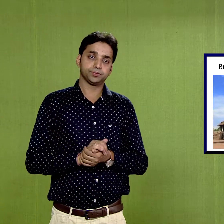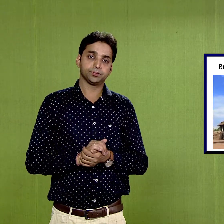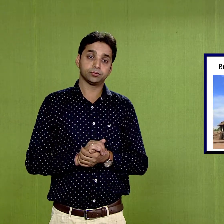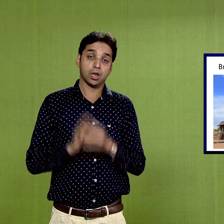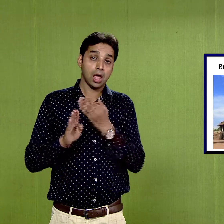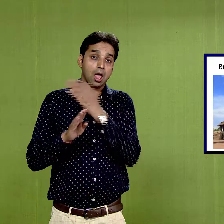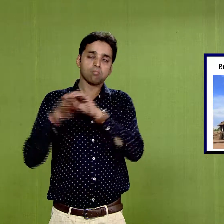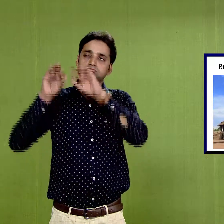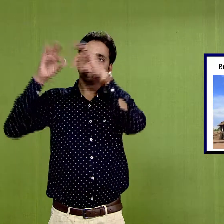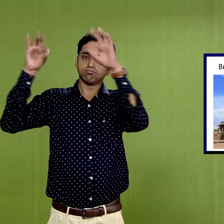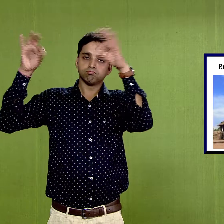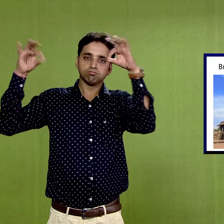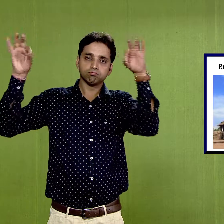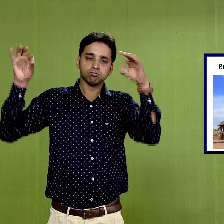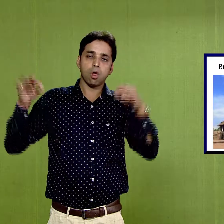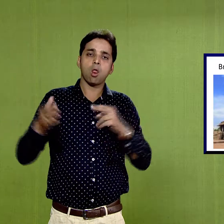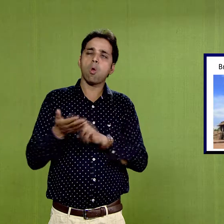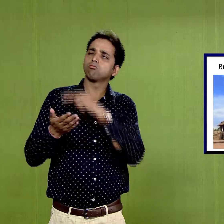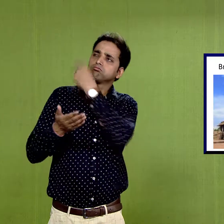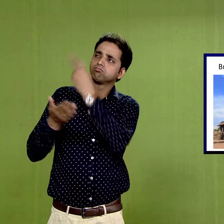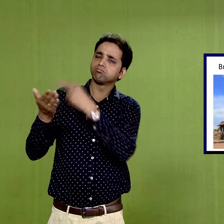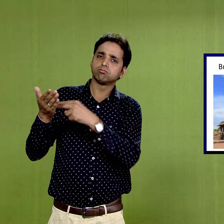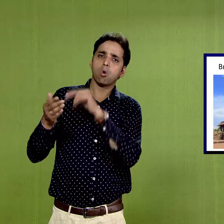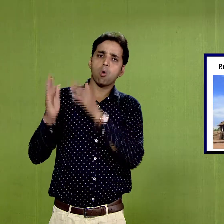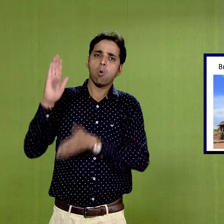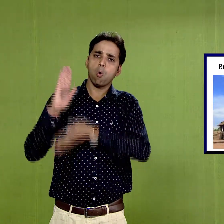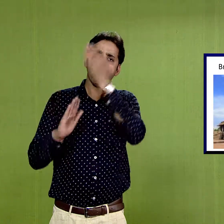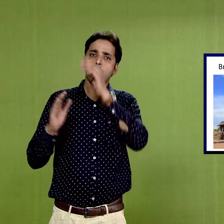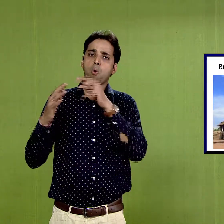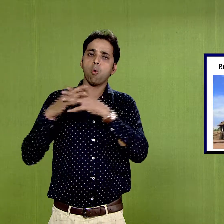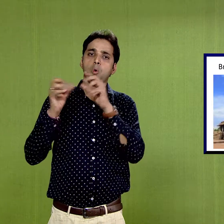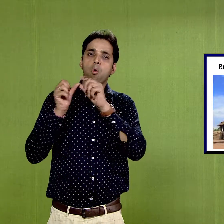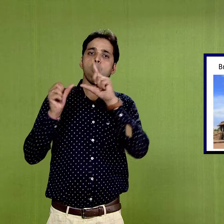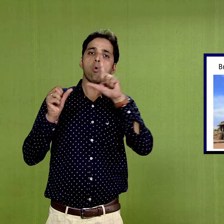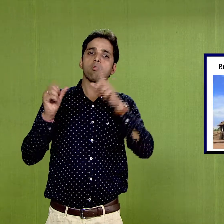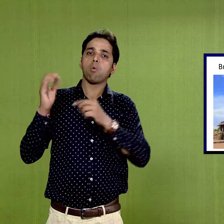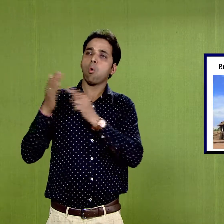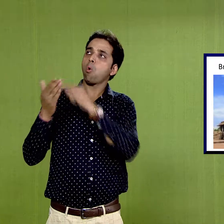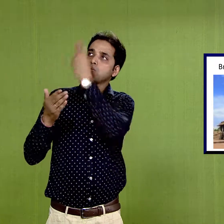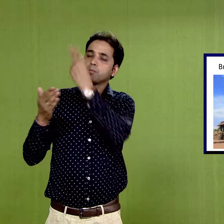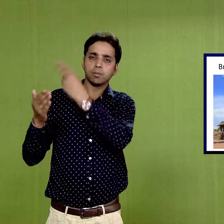decorated with wall paintings on things from epics